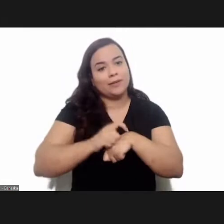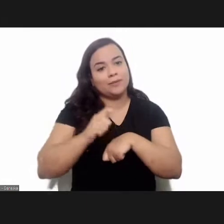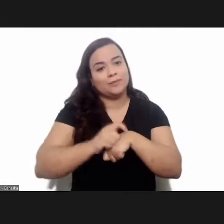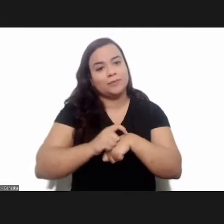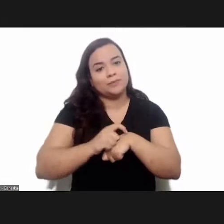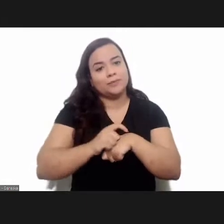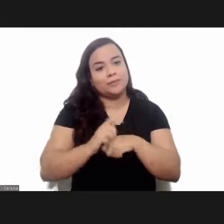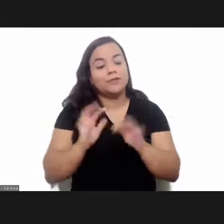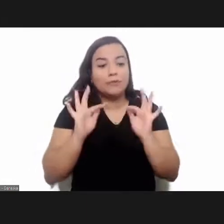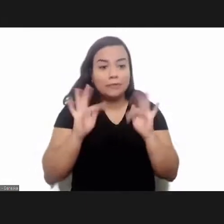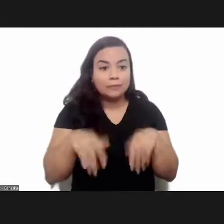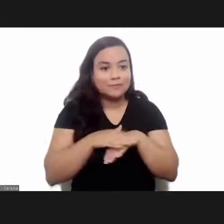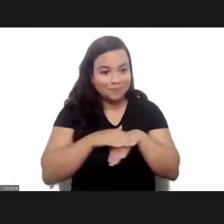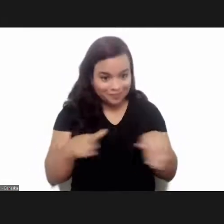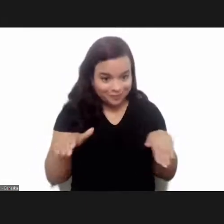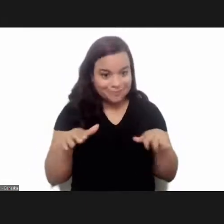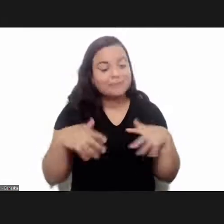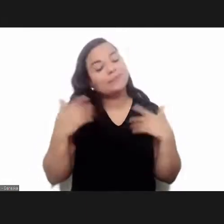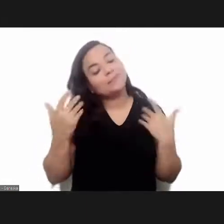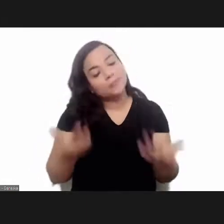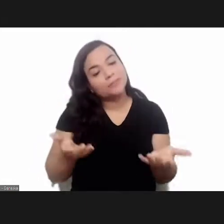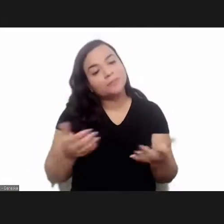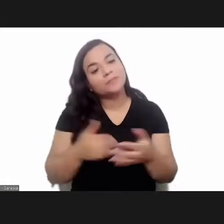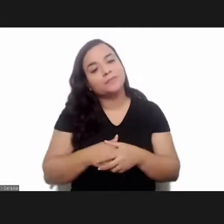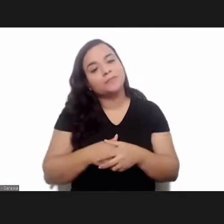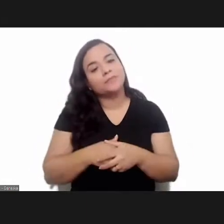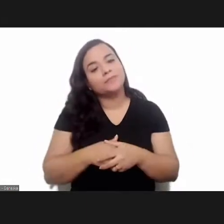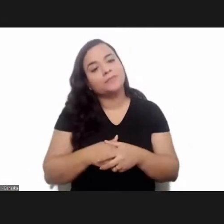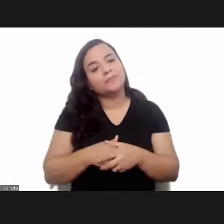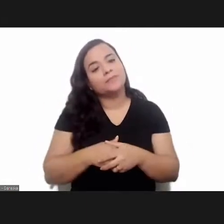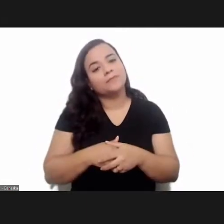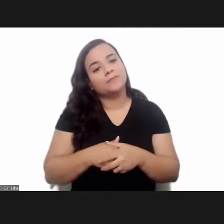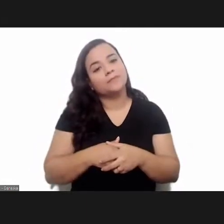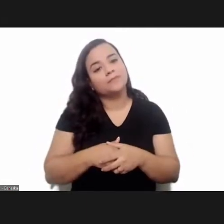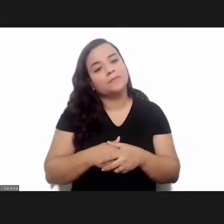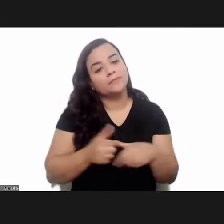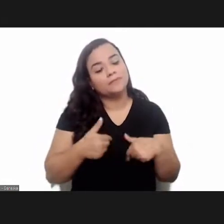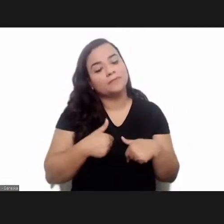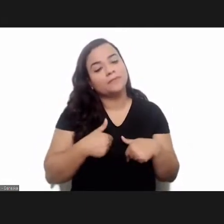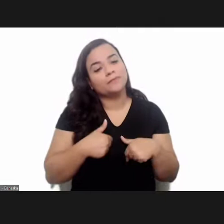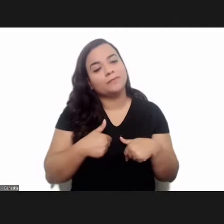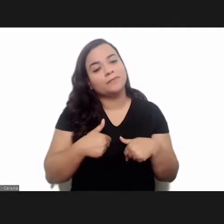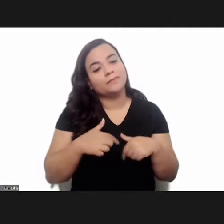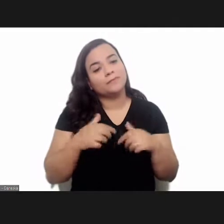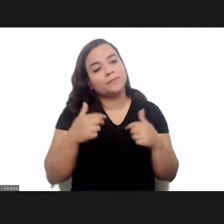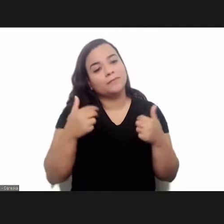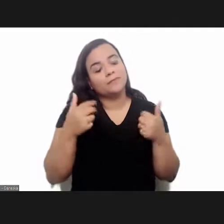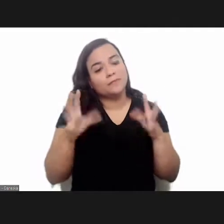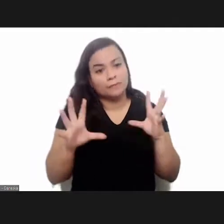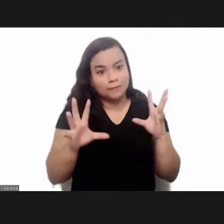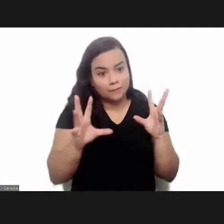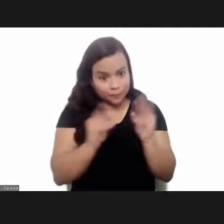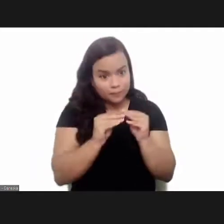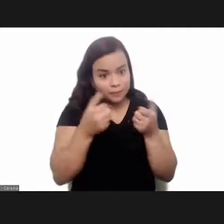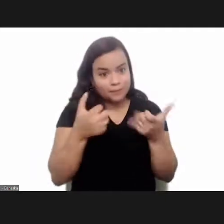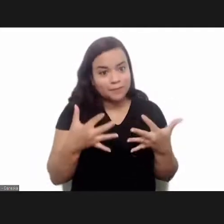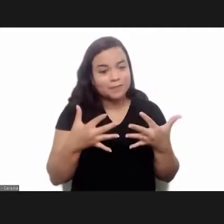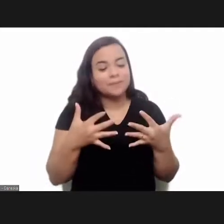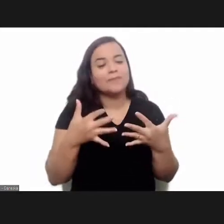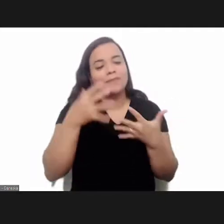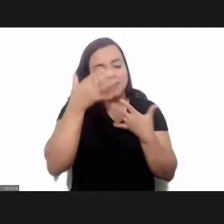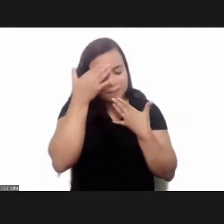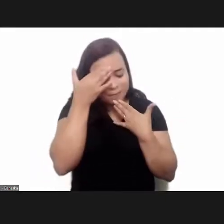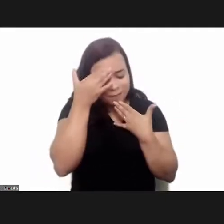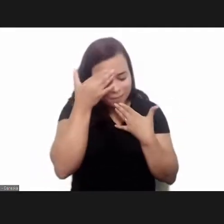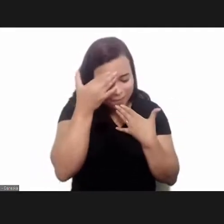is already running out so i'm going to conclude and i wish to once again thank